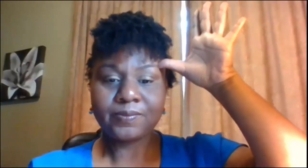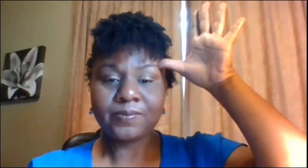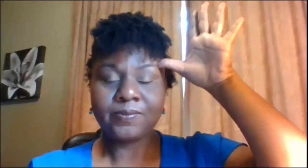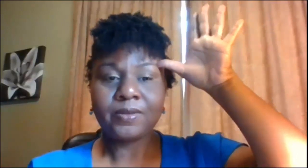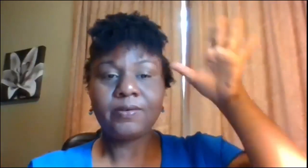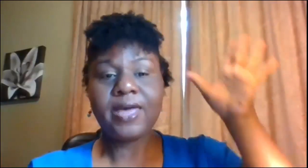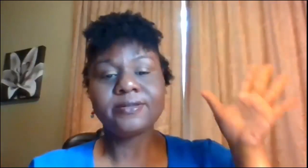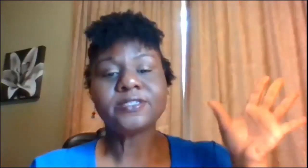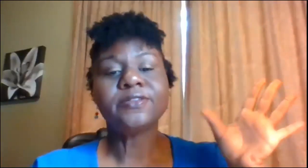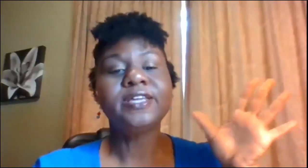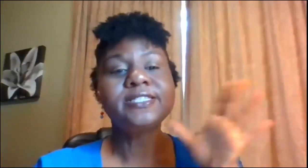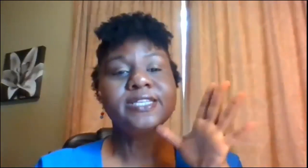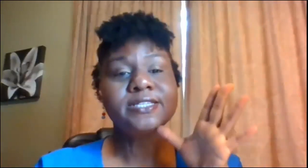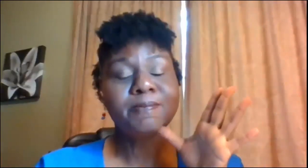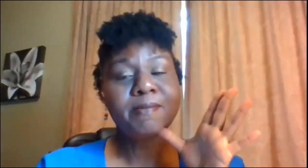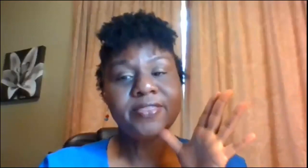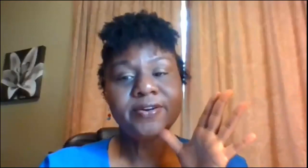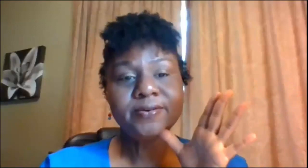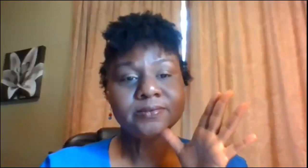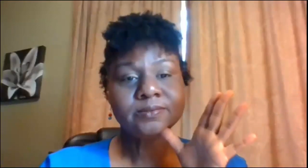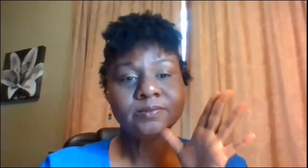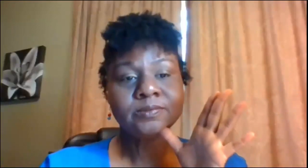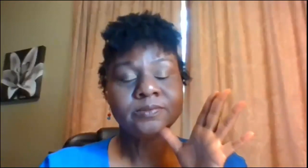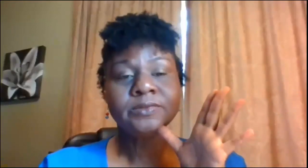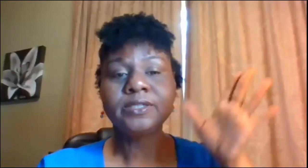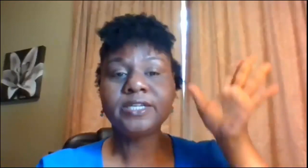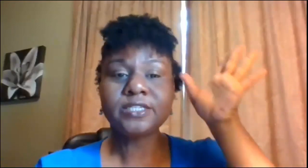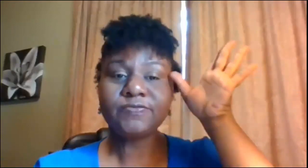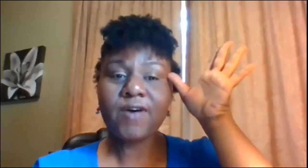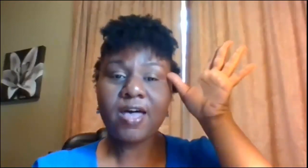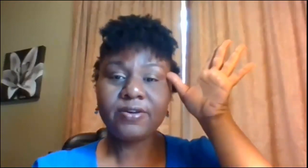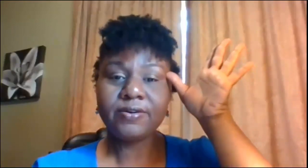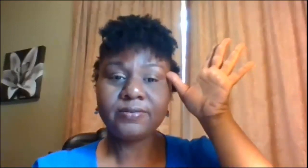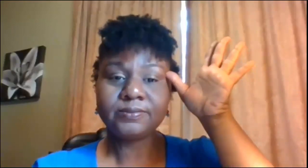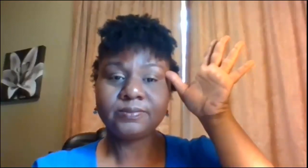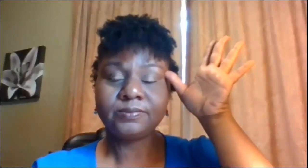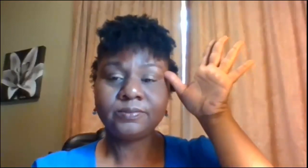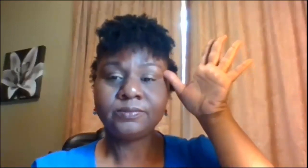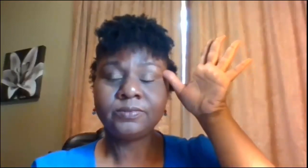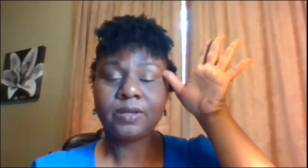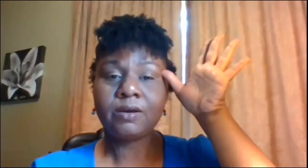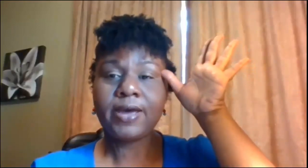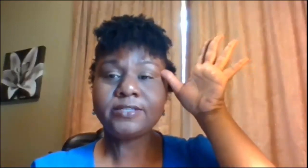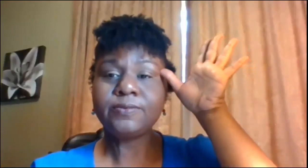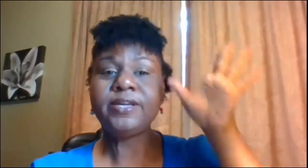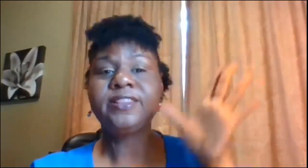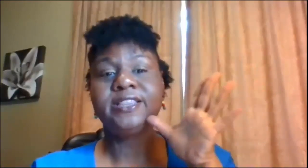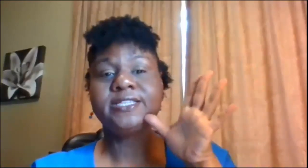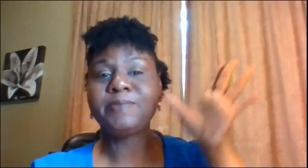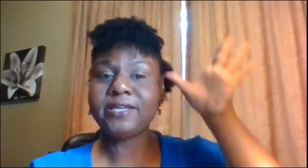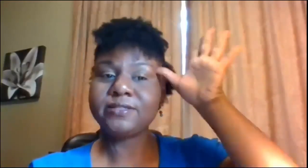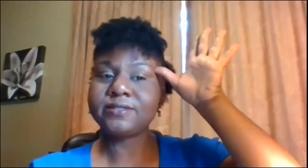okay so this is mother this is father all right so what do you think this means